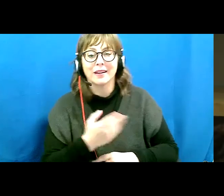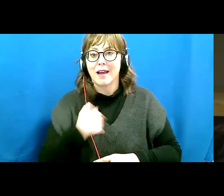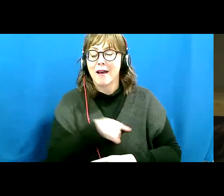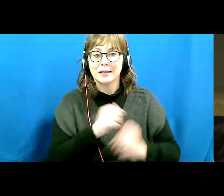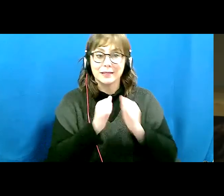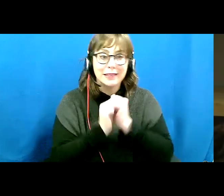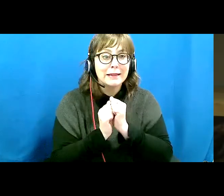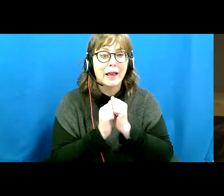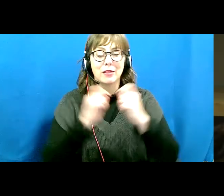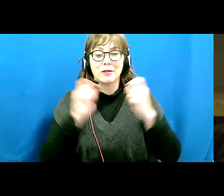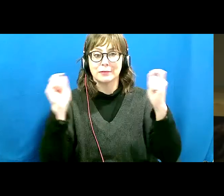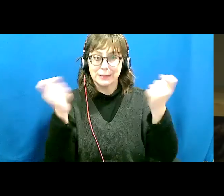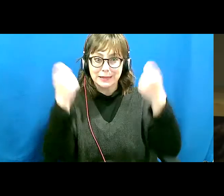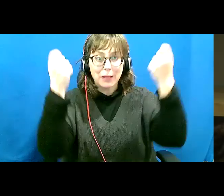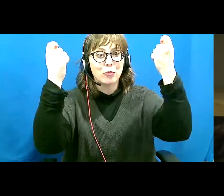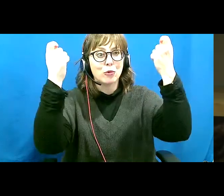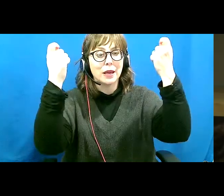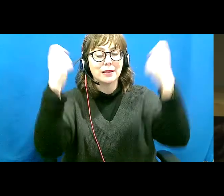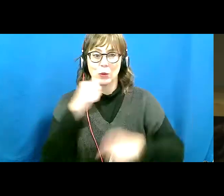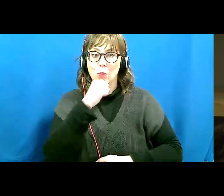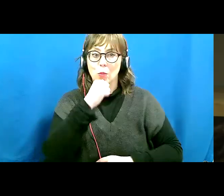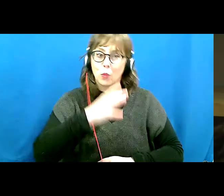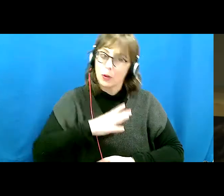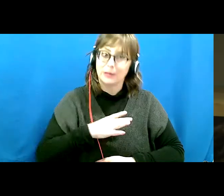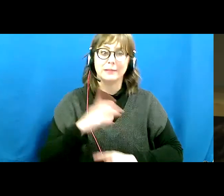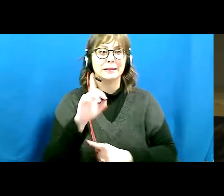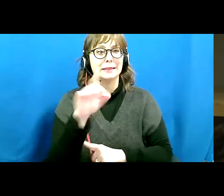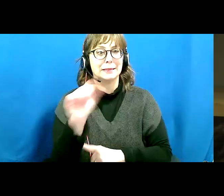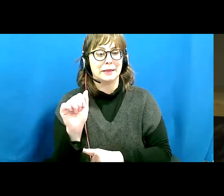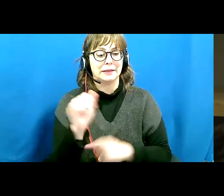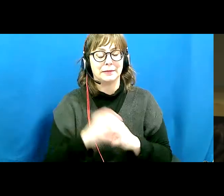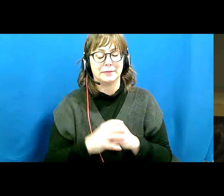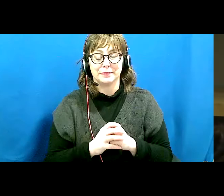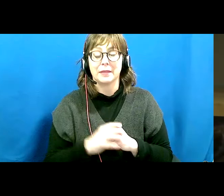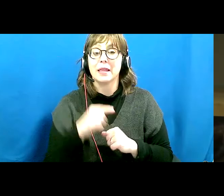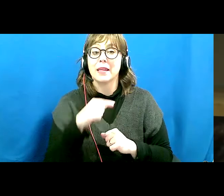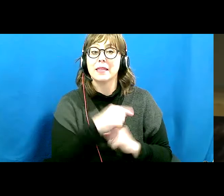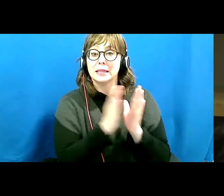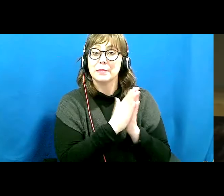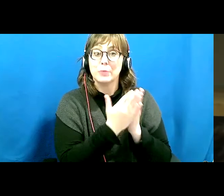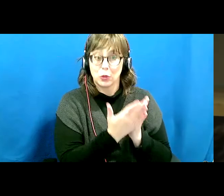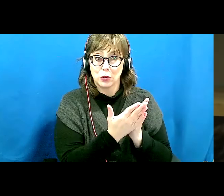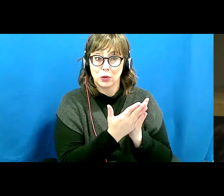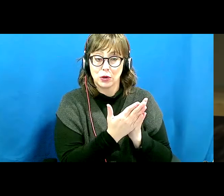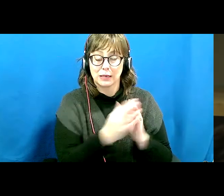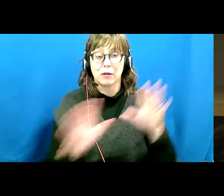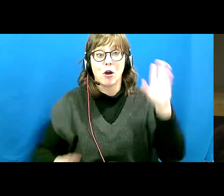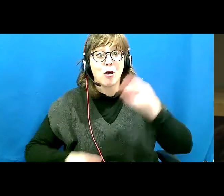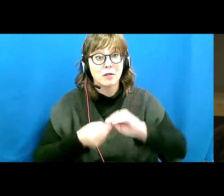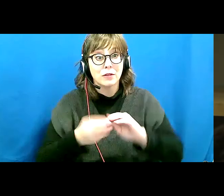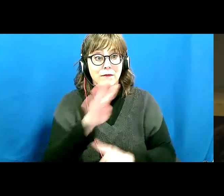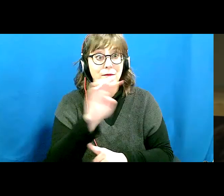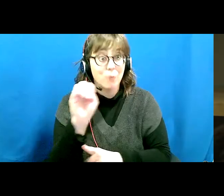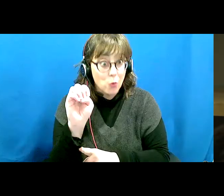celebrate the voices of women with disabilities. This book has the voices of 40 women, 4